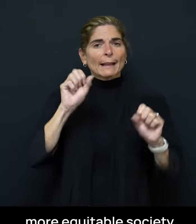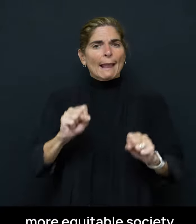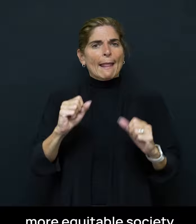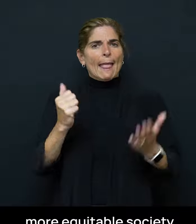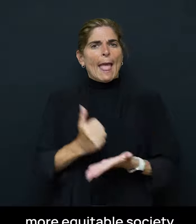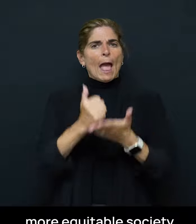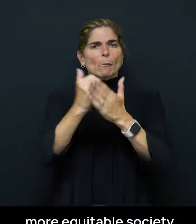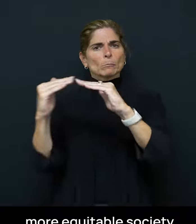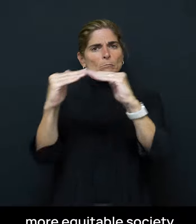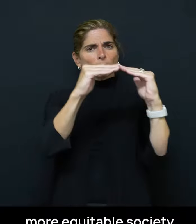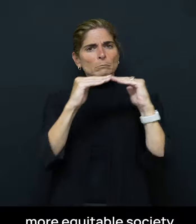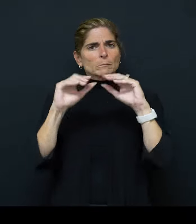society.